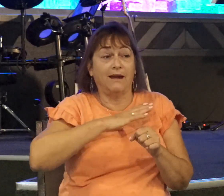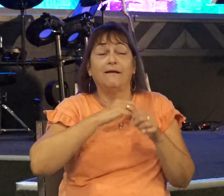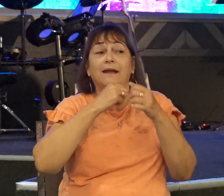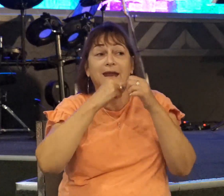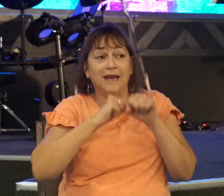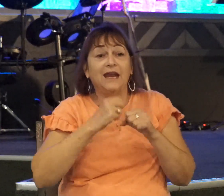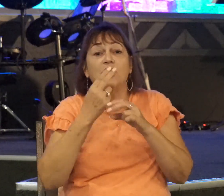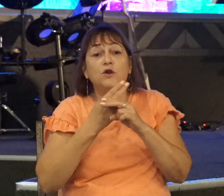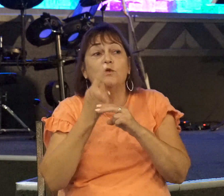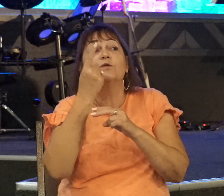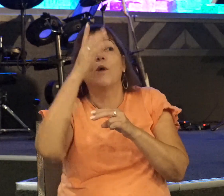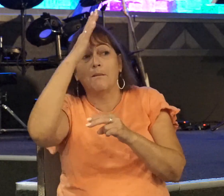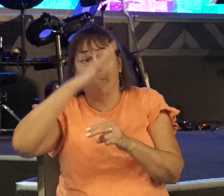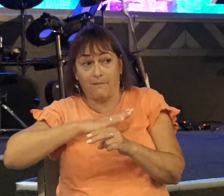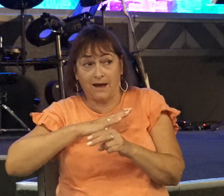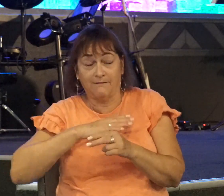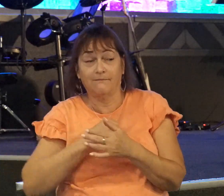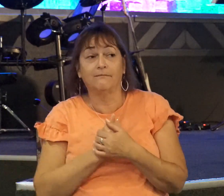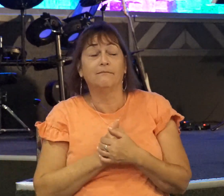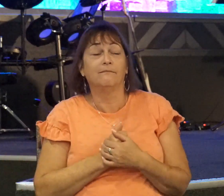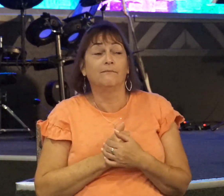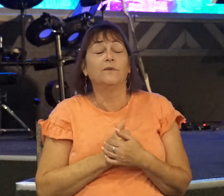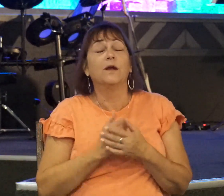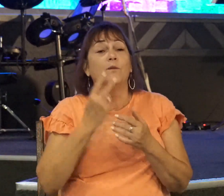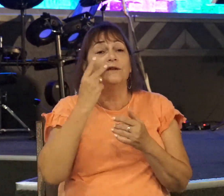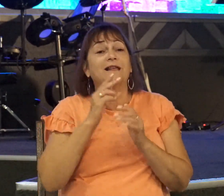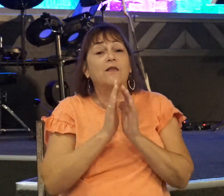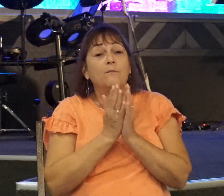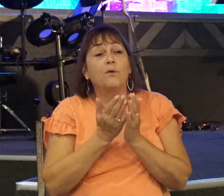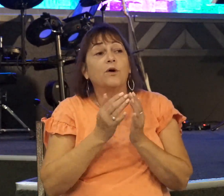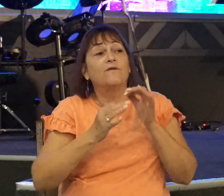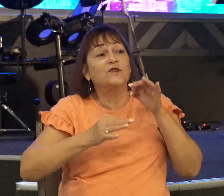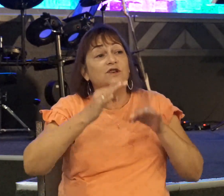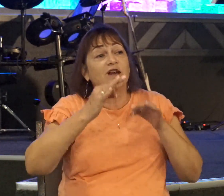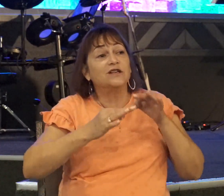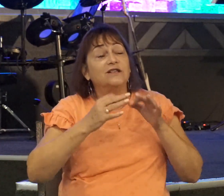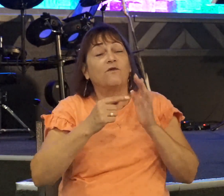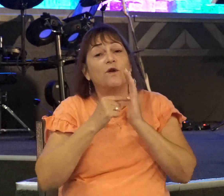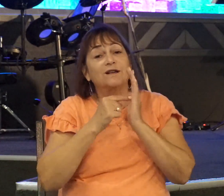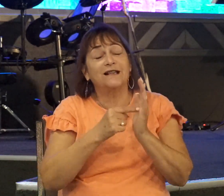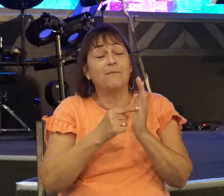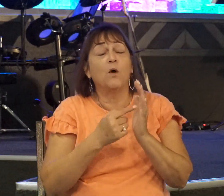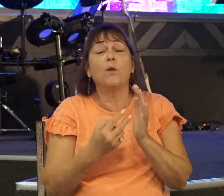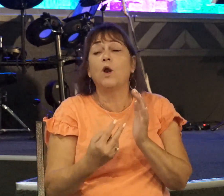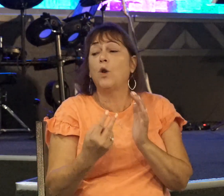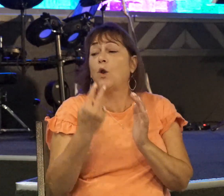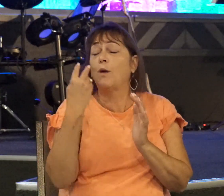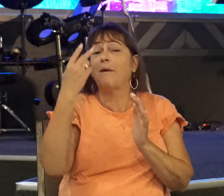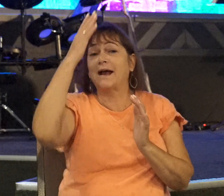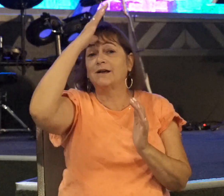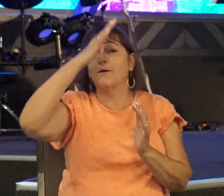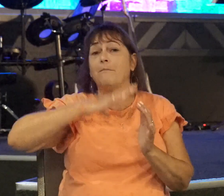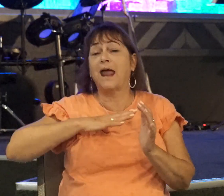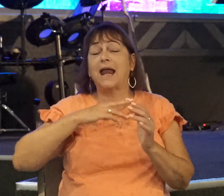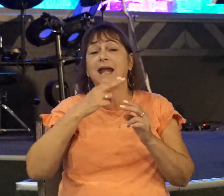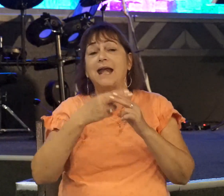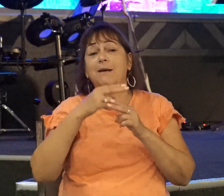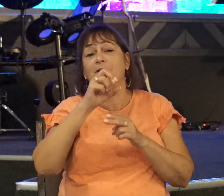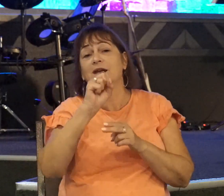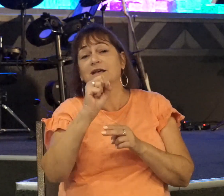We see that in the book of Judges. For example, we look back to a man named Shamgar. Killed